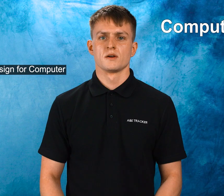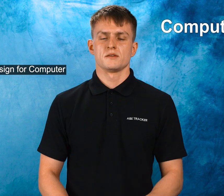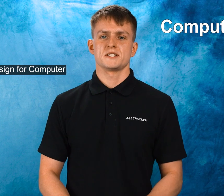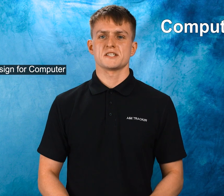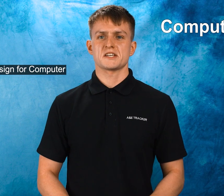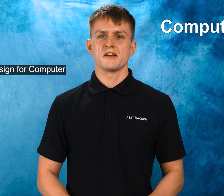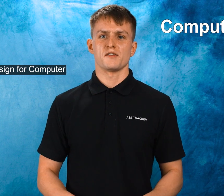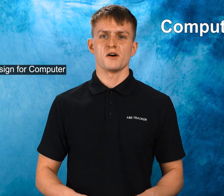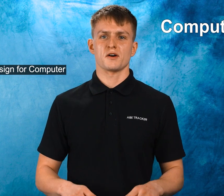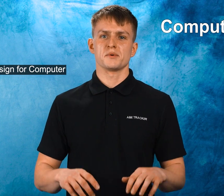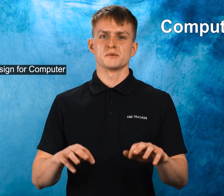This is the sign for computer.